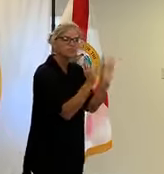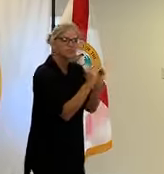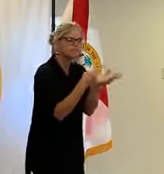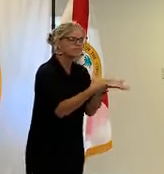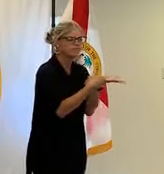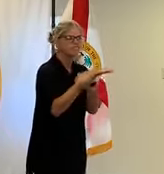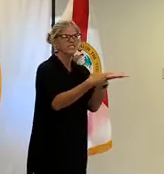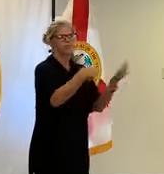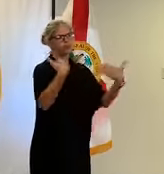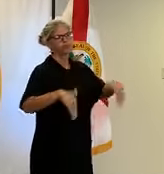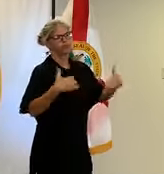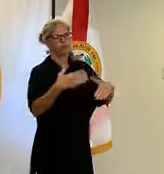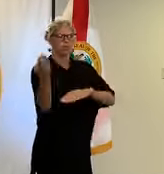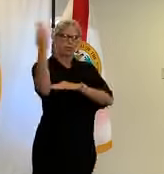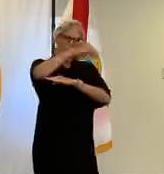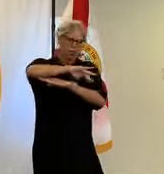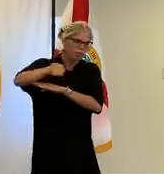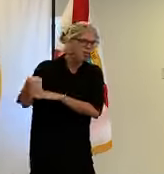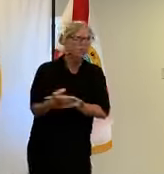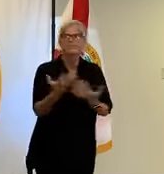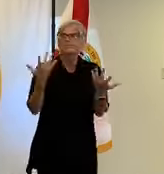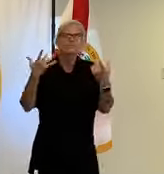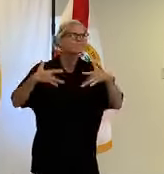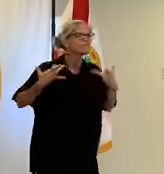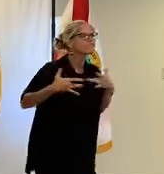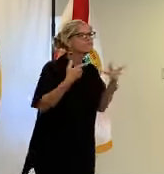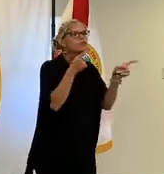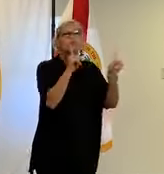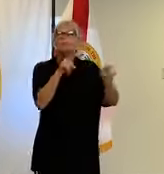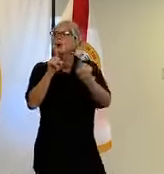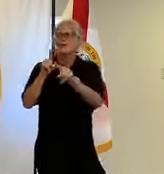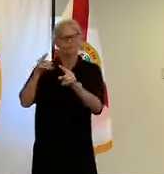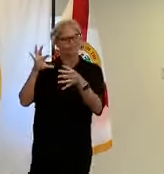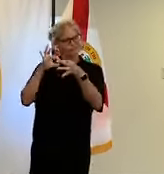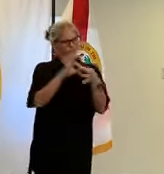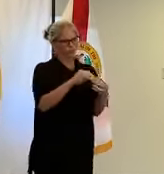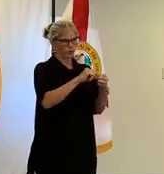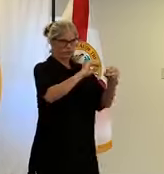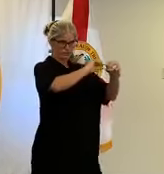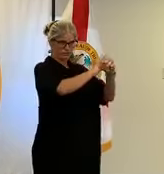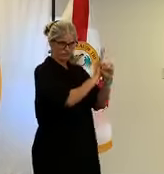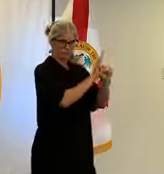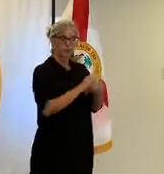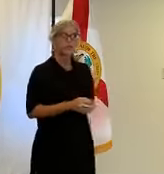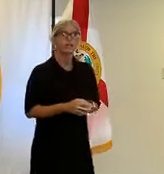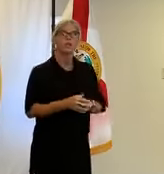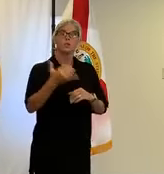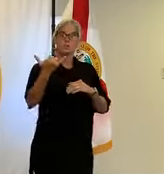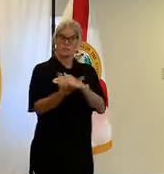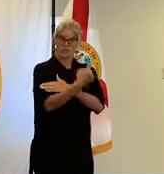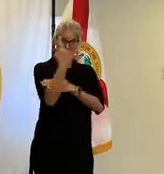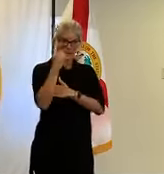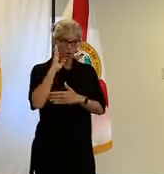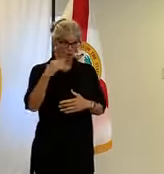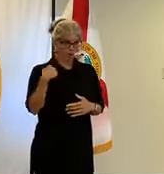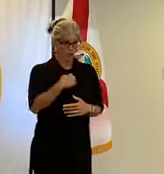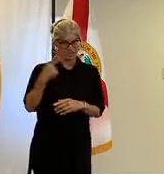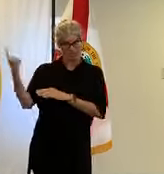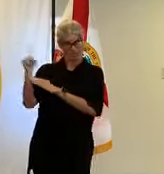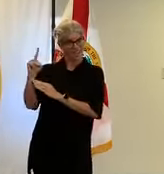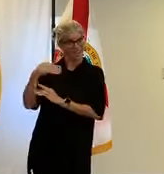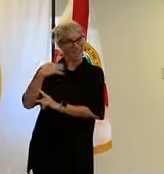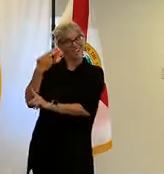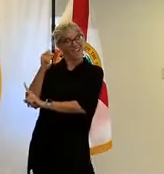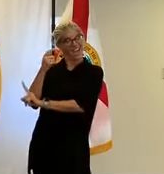for the response here to COVID-19 in Clay County. Today we're not going to have Heather smiling face here with us. She's out on another assignment